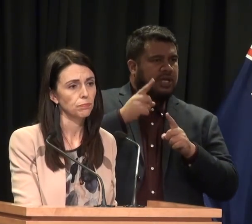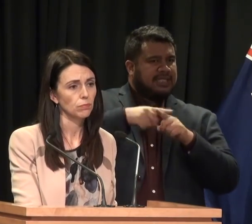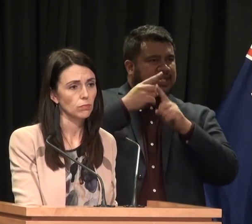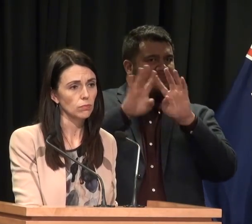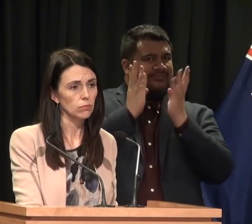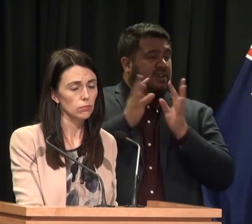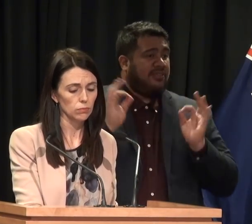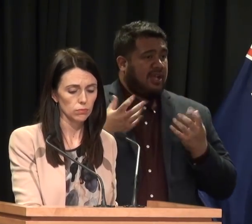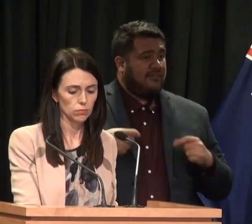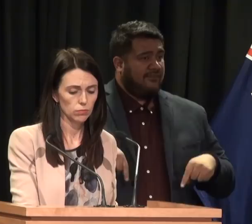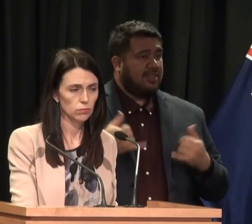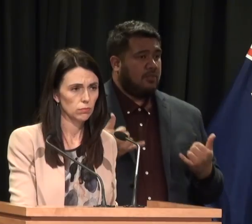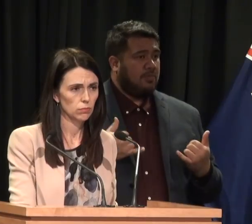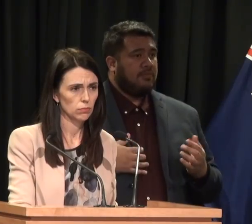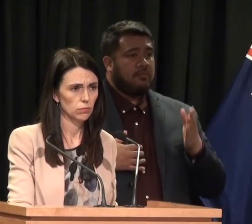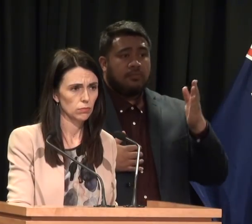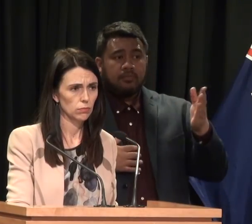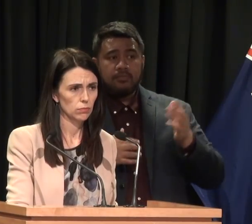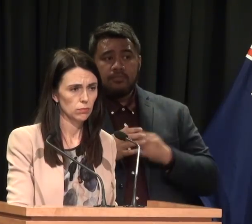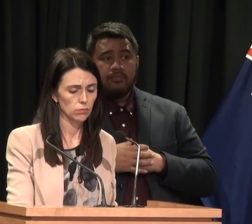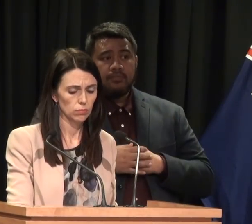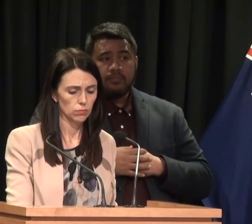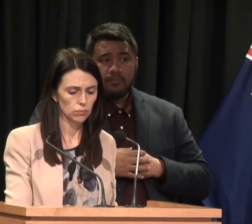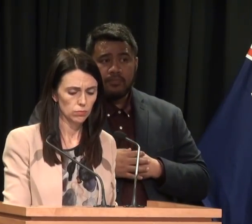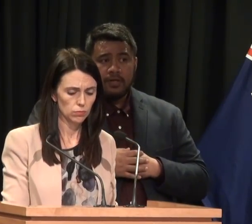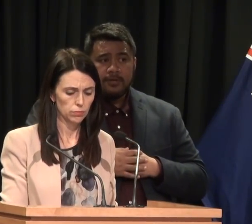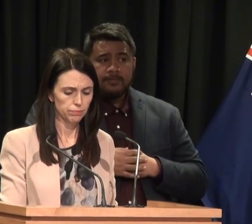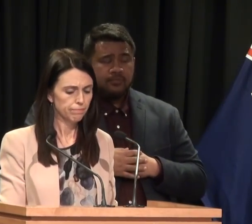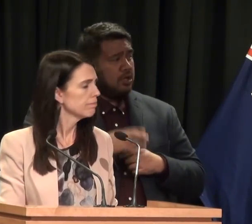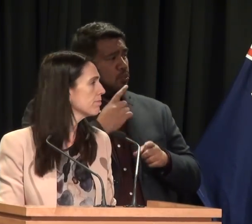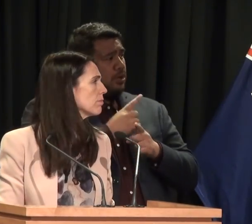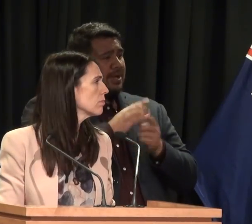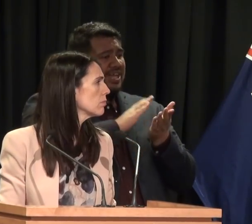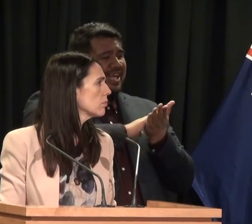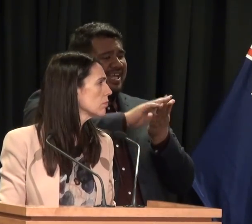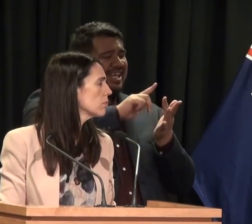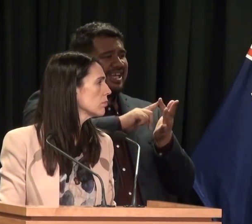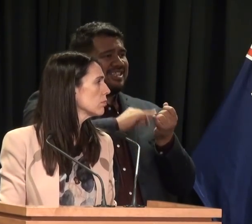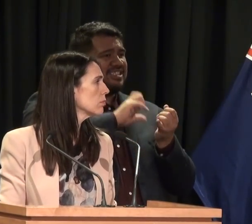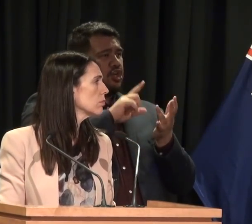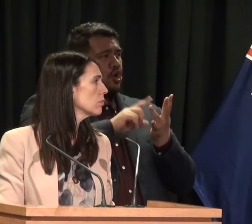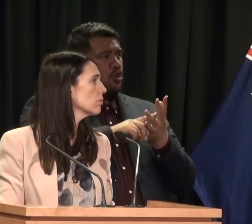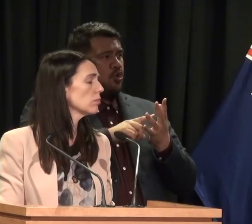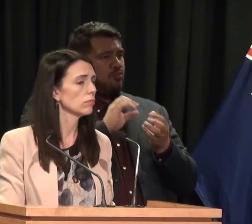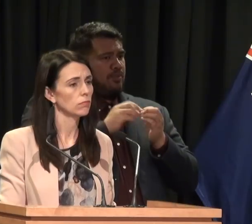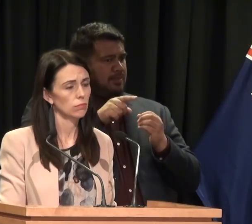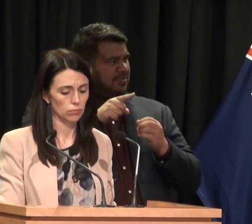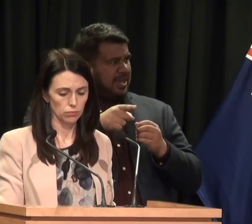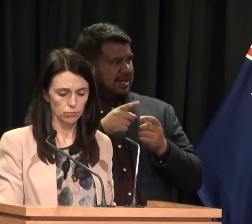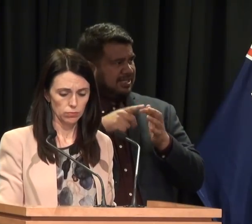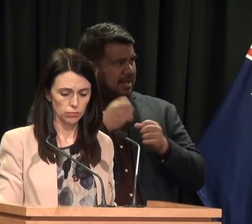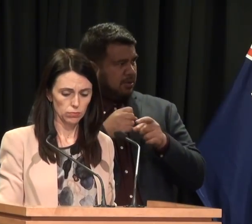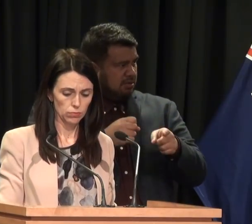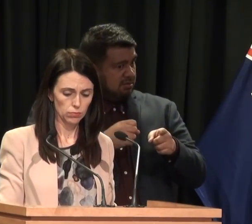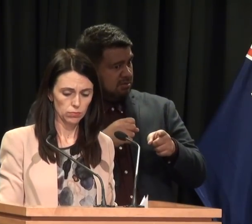Do these have changed the way things played out with the Hisco affair? I'm not going to comment on a specific case in that regard, but what I